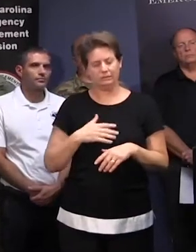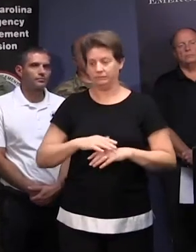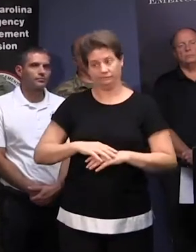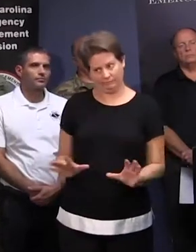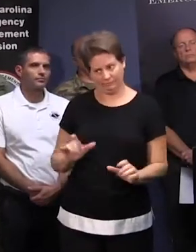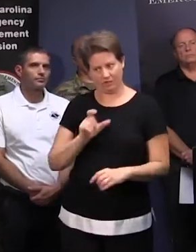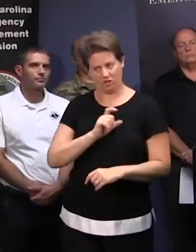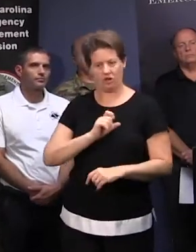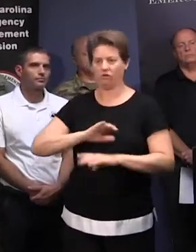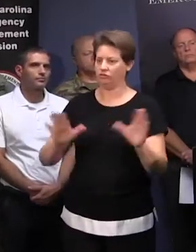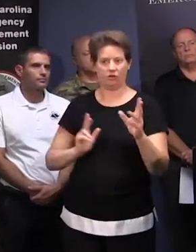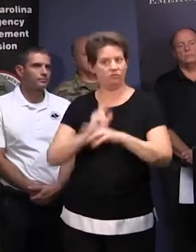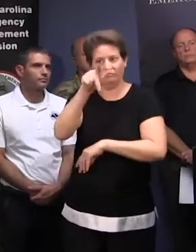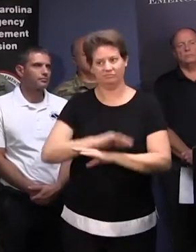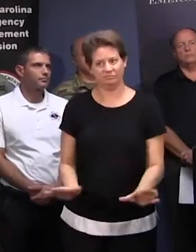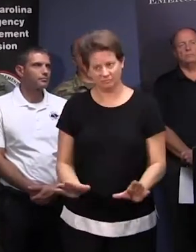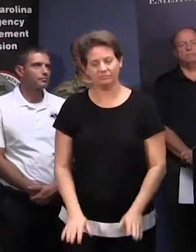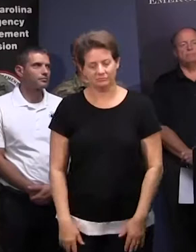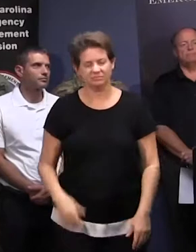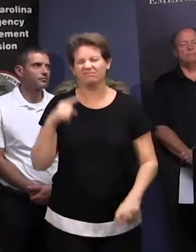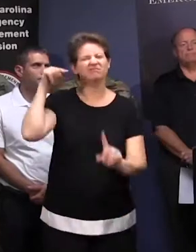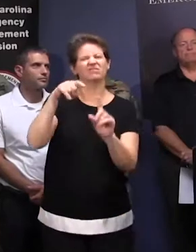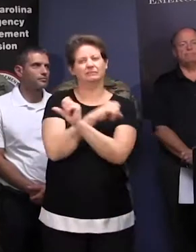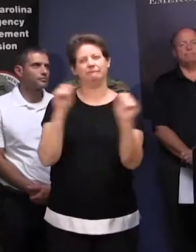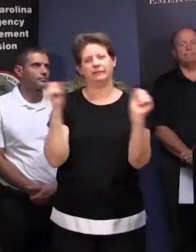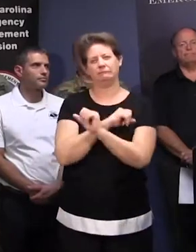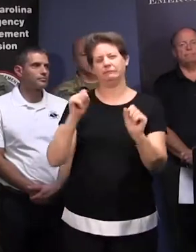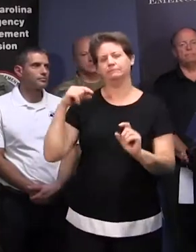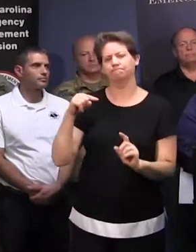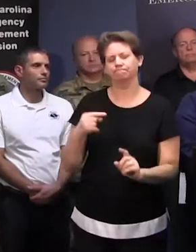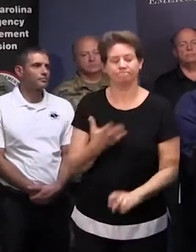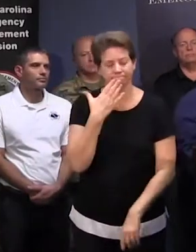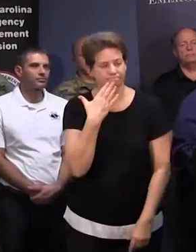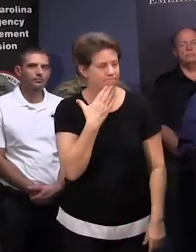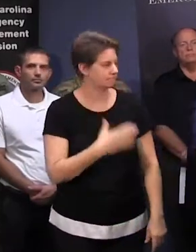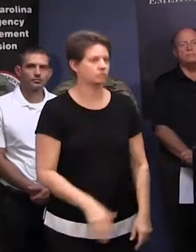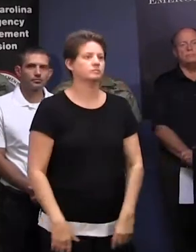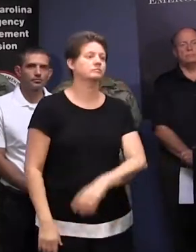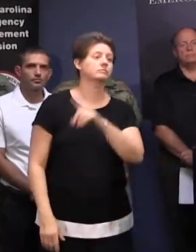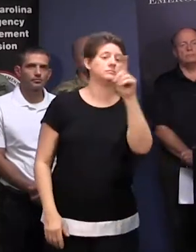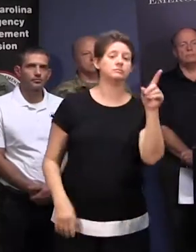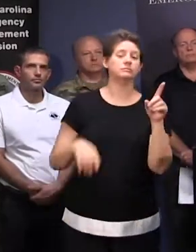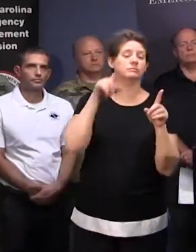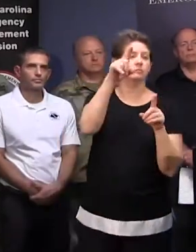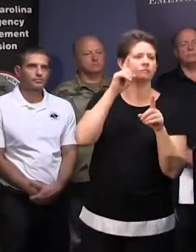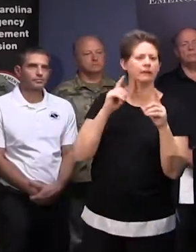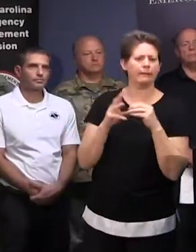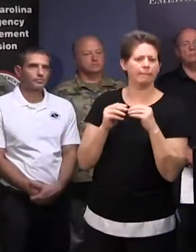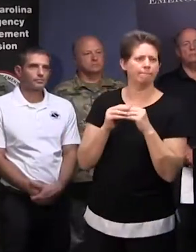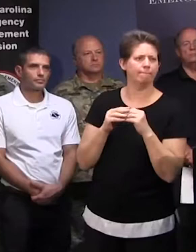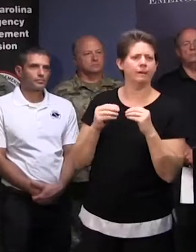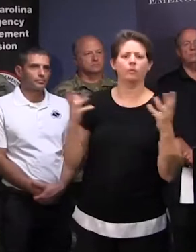law enforcement partners from utilizing those bridges for safety reasons, of course. Thank you. In the Midlands areas, what specific